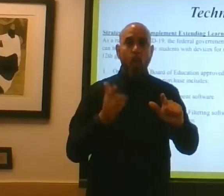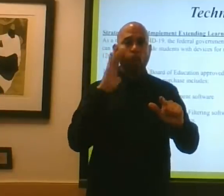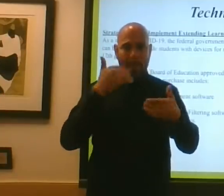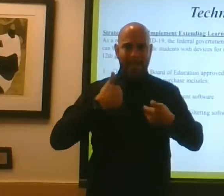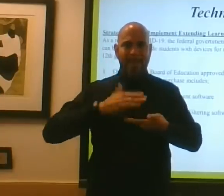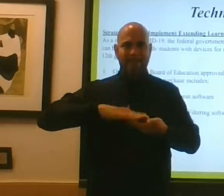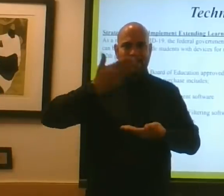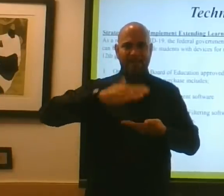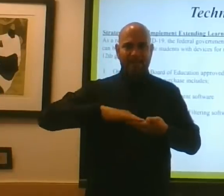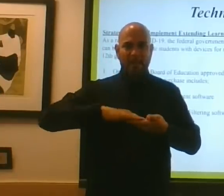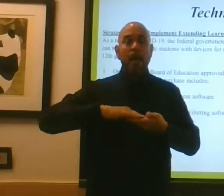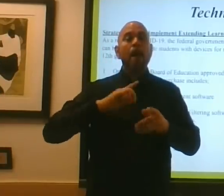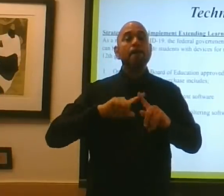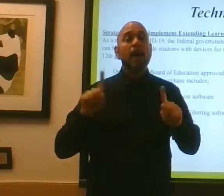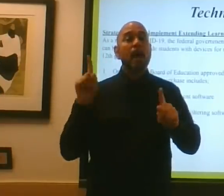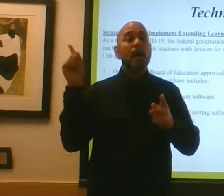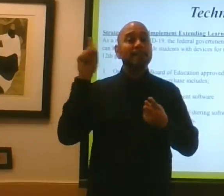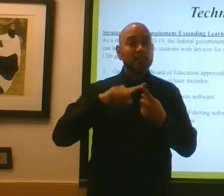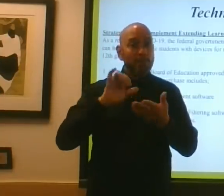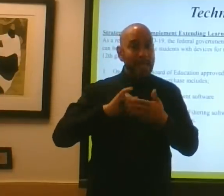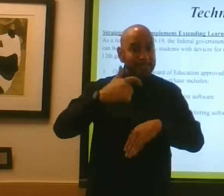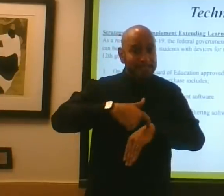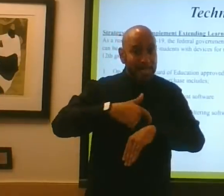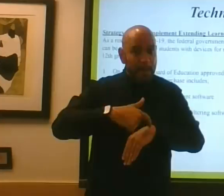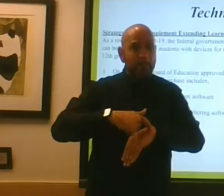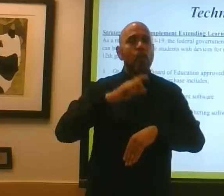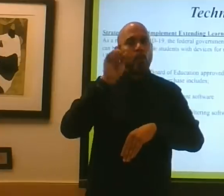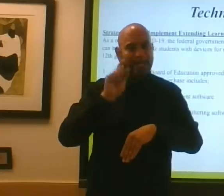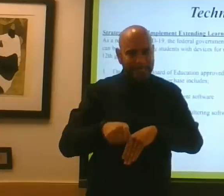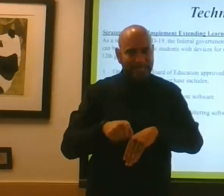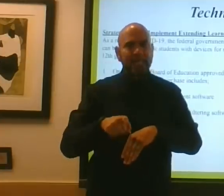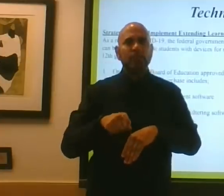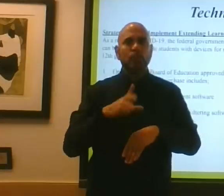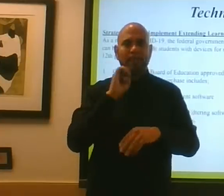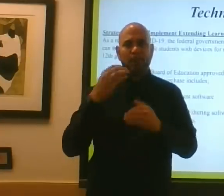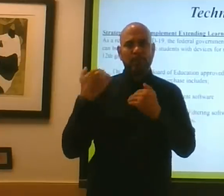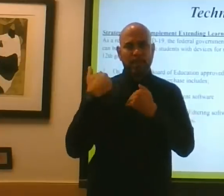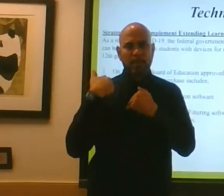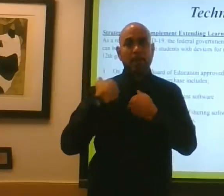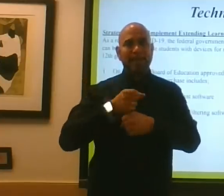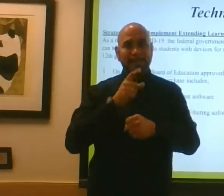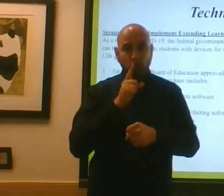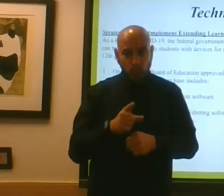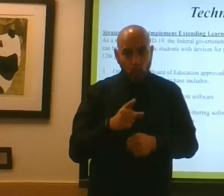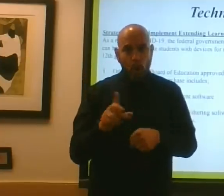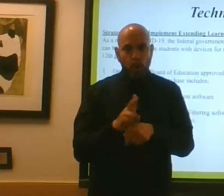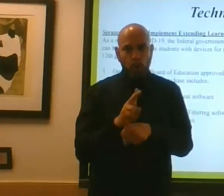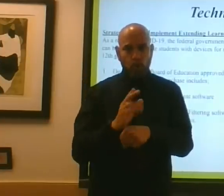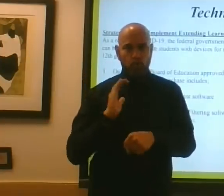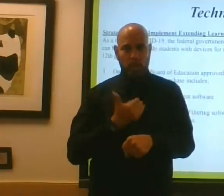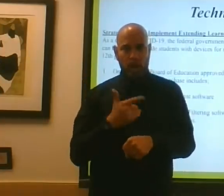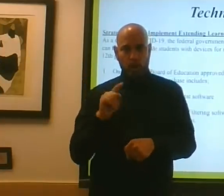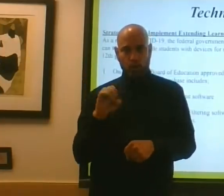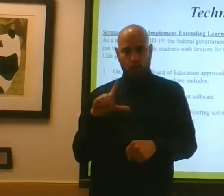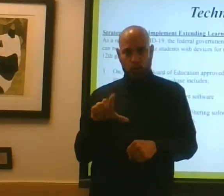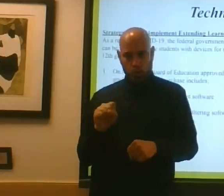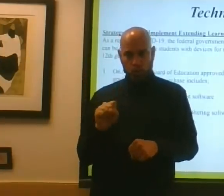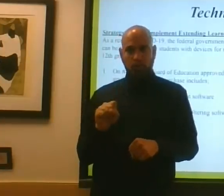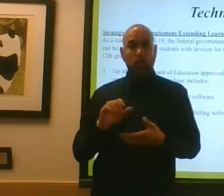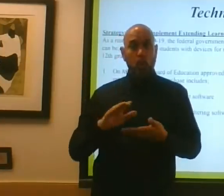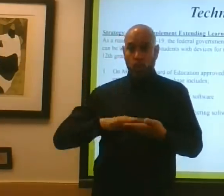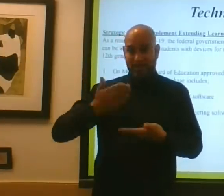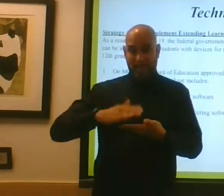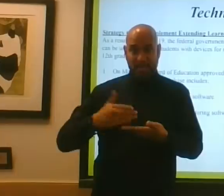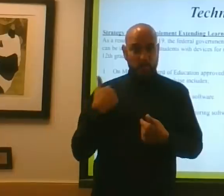that day gets here, we need everyone to let's all do our part to ensure that we use whatever tools that we have, whatever devices